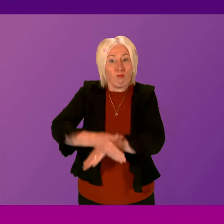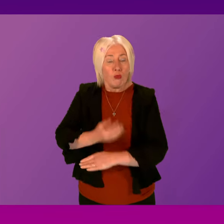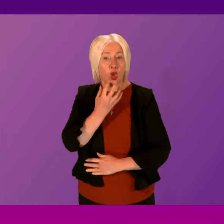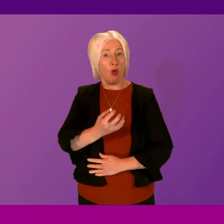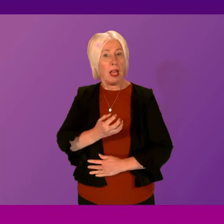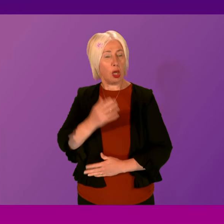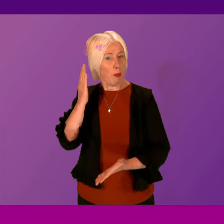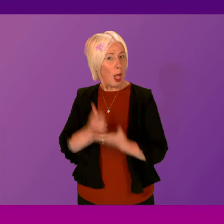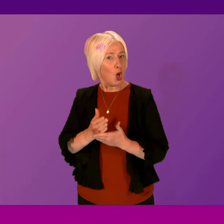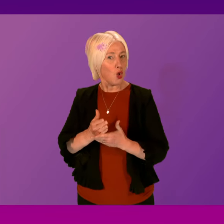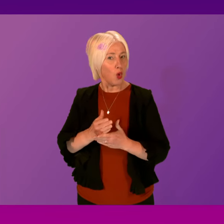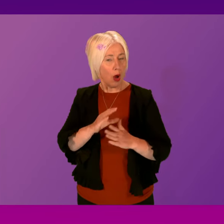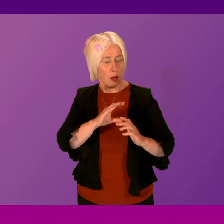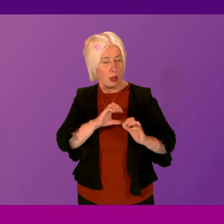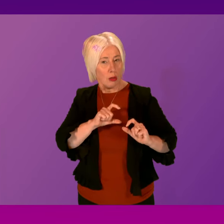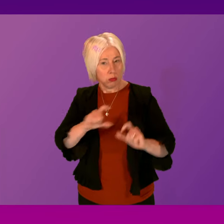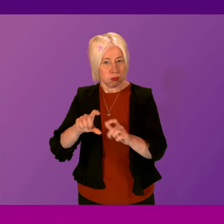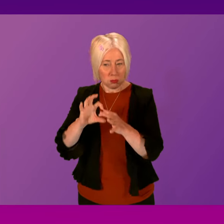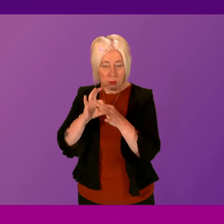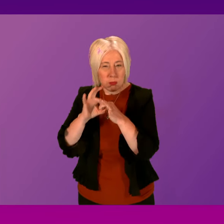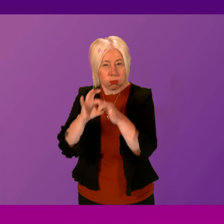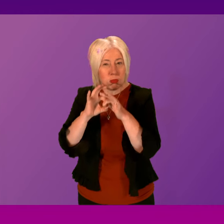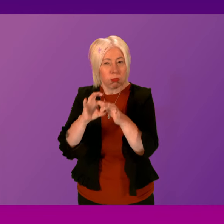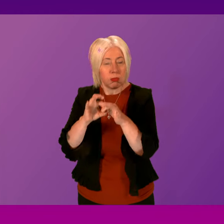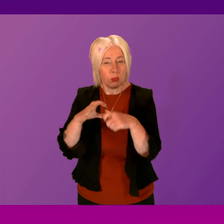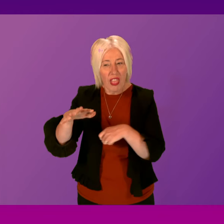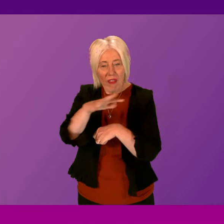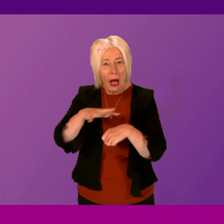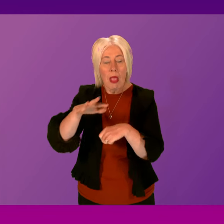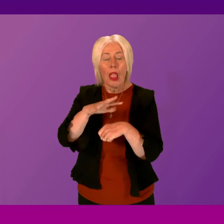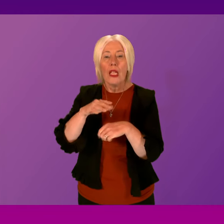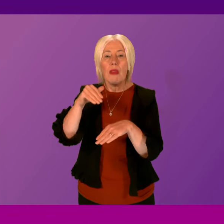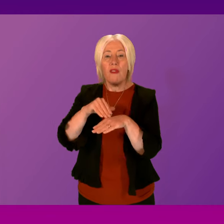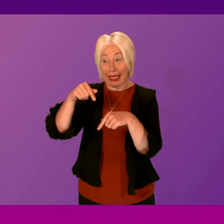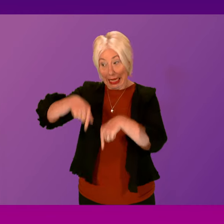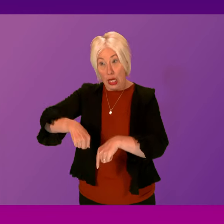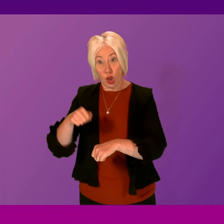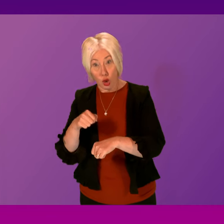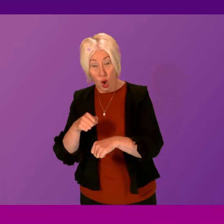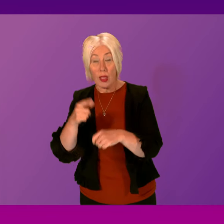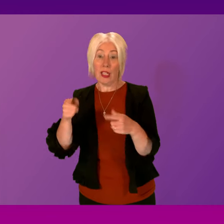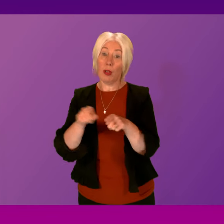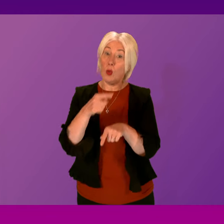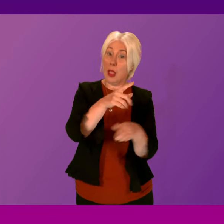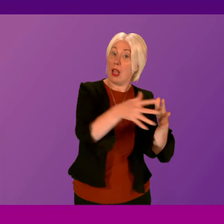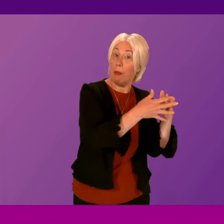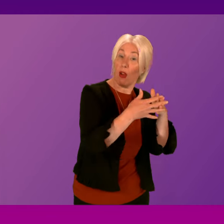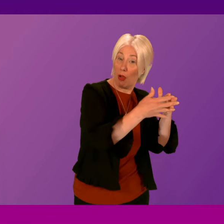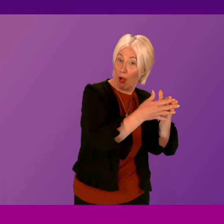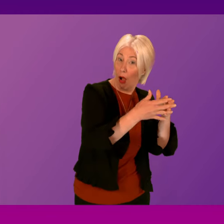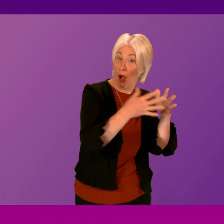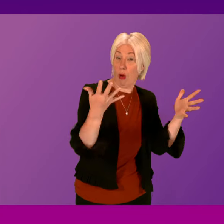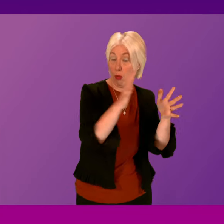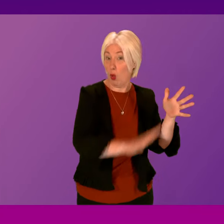enduring bond between families that were impacted both here in Scotland and indeed those in the United States and